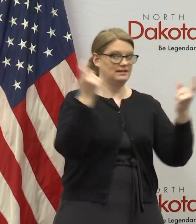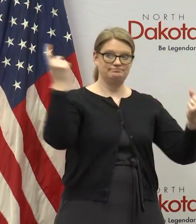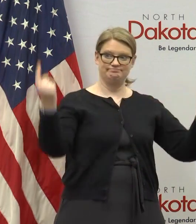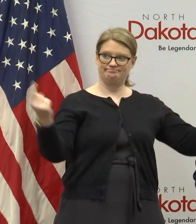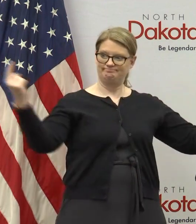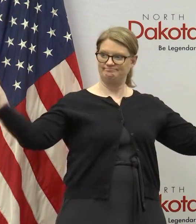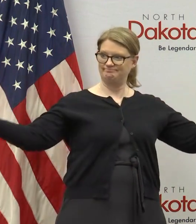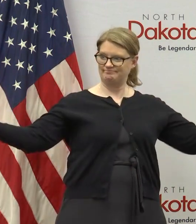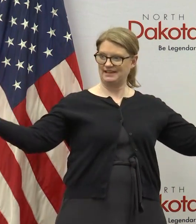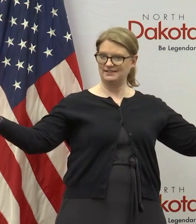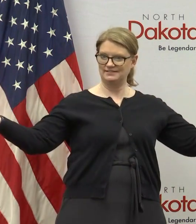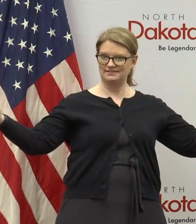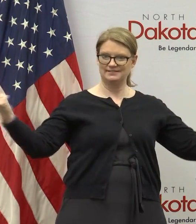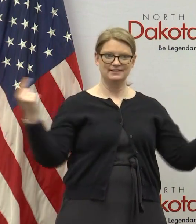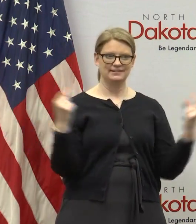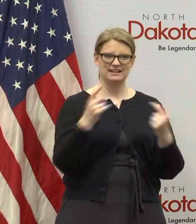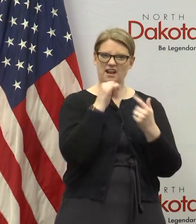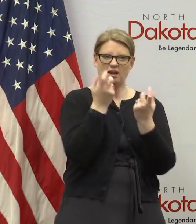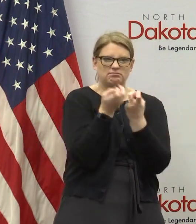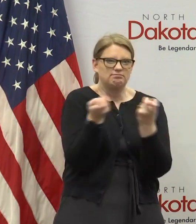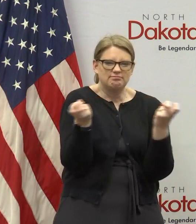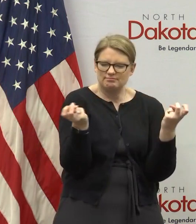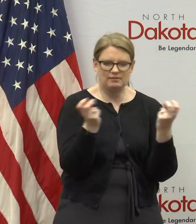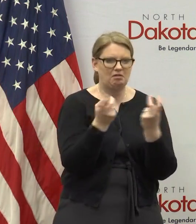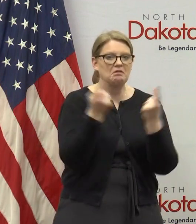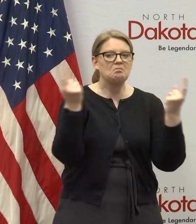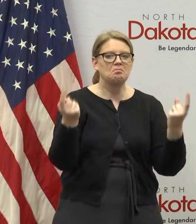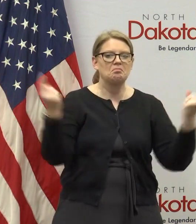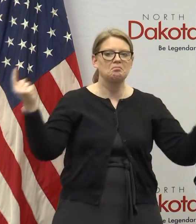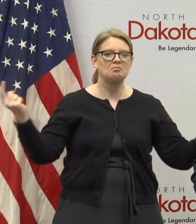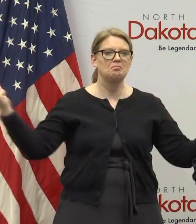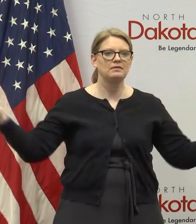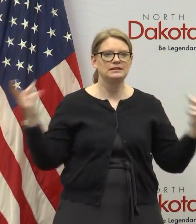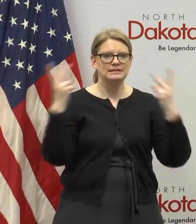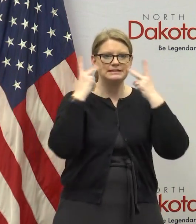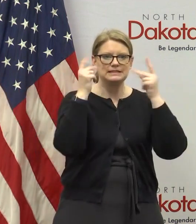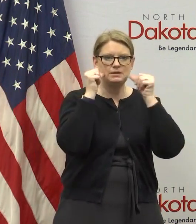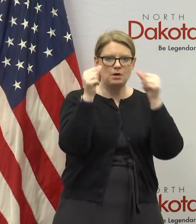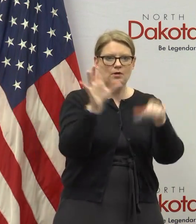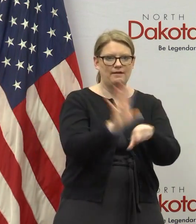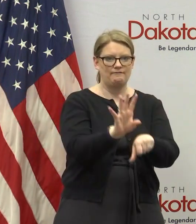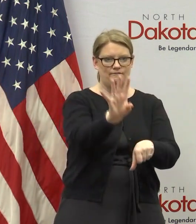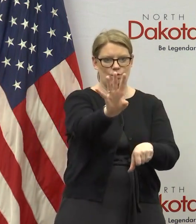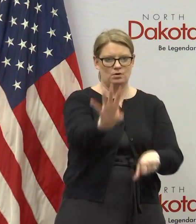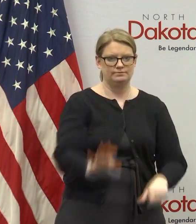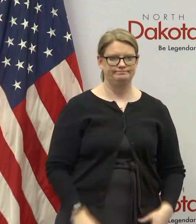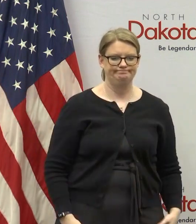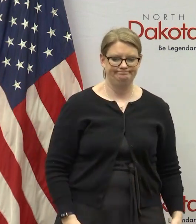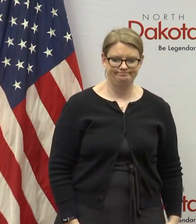go uh and that are in the room and and uh we'll see you tomorrow at 4 p.m thank you